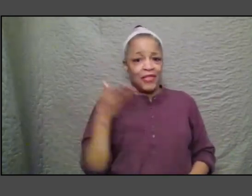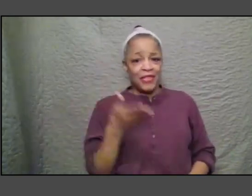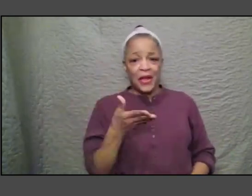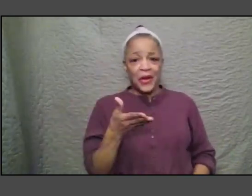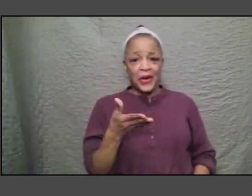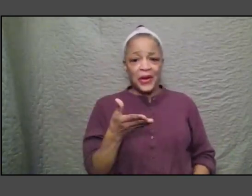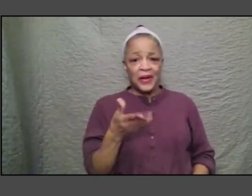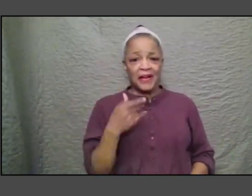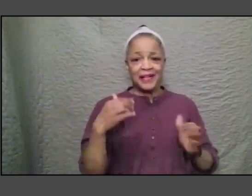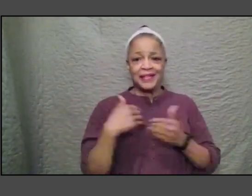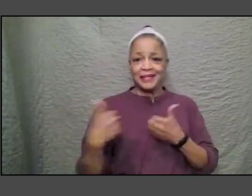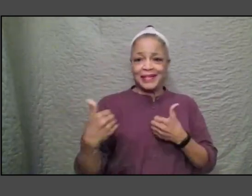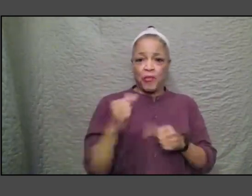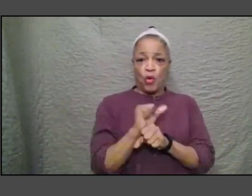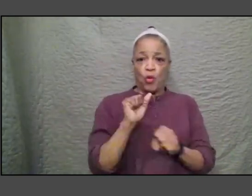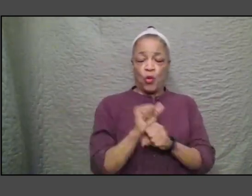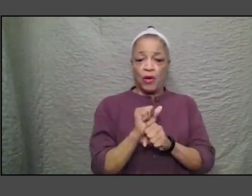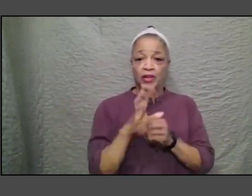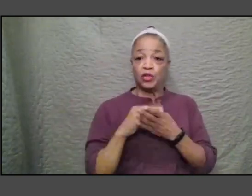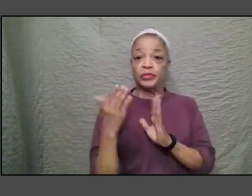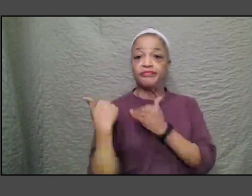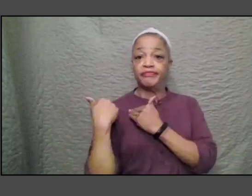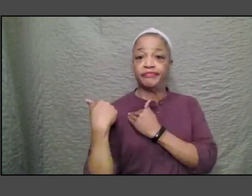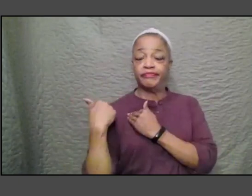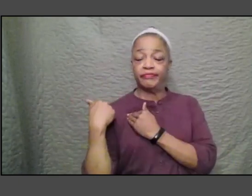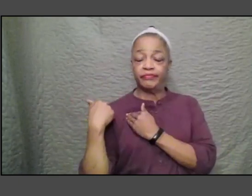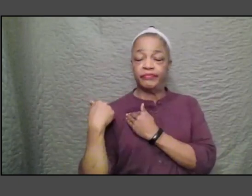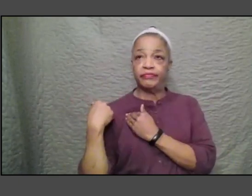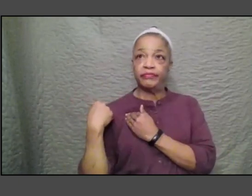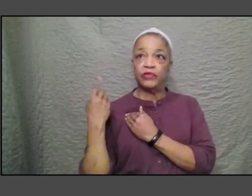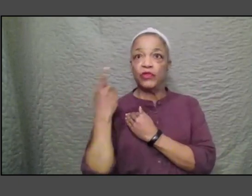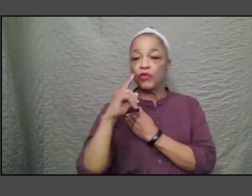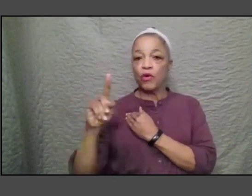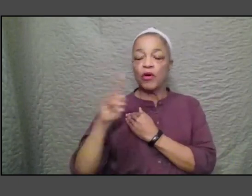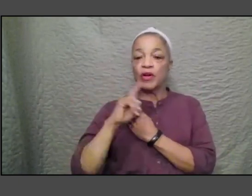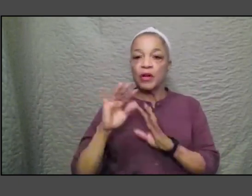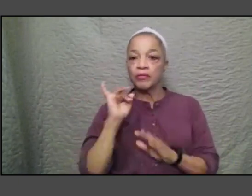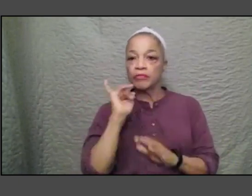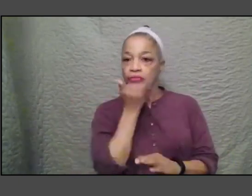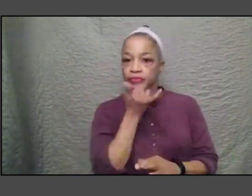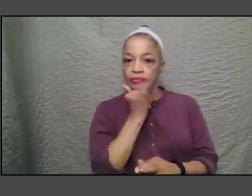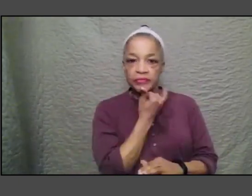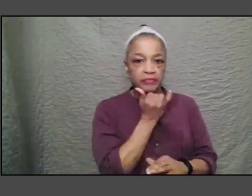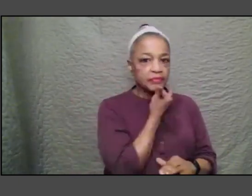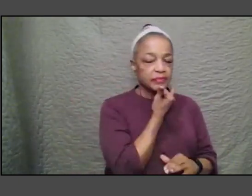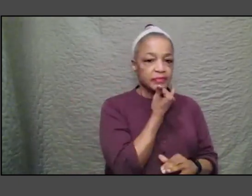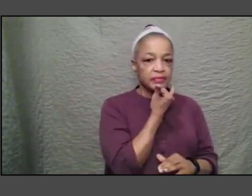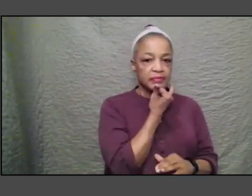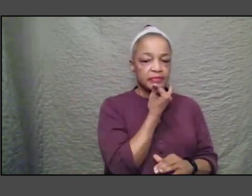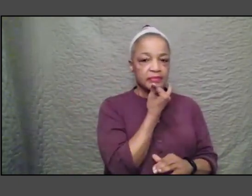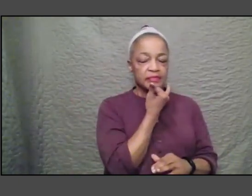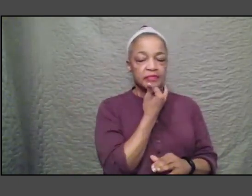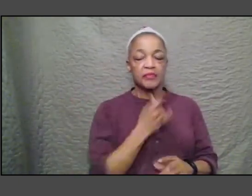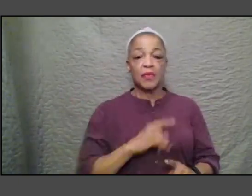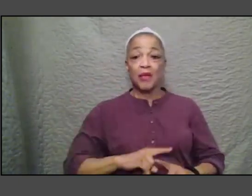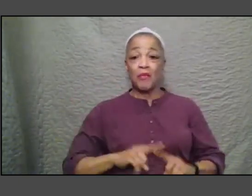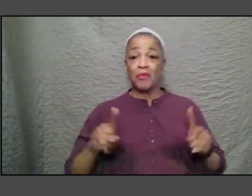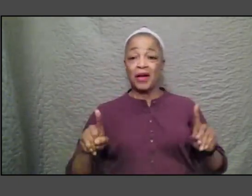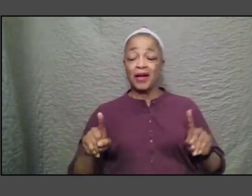be accountable for you know your misdeeds but the putting yourself into something